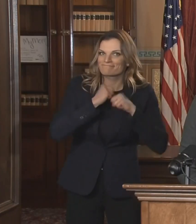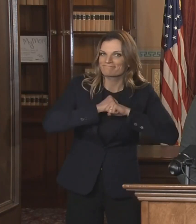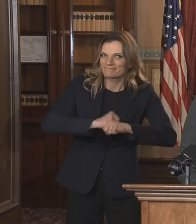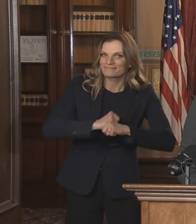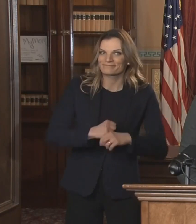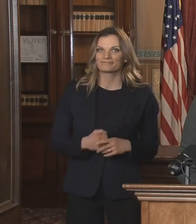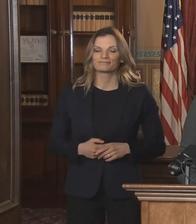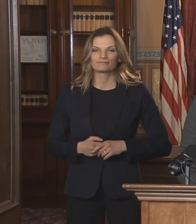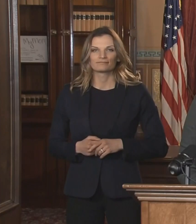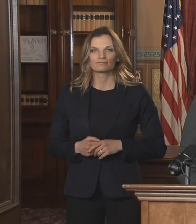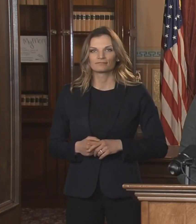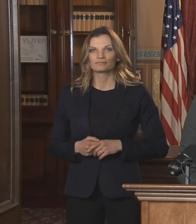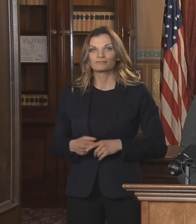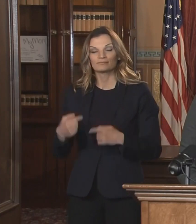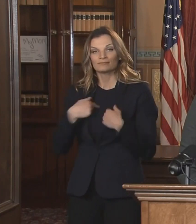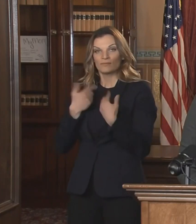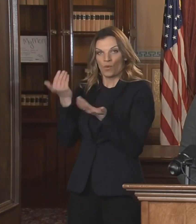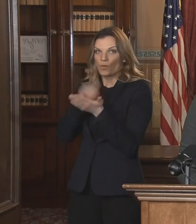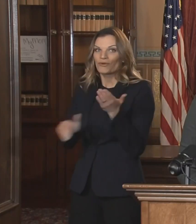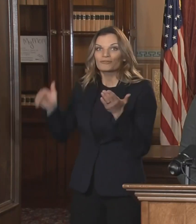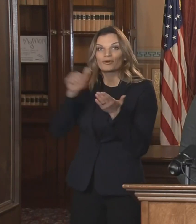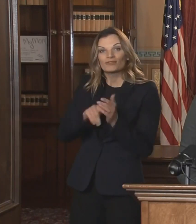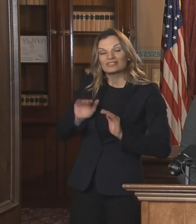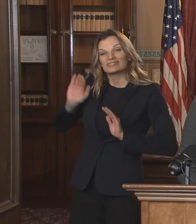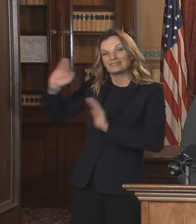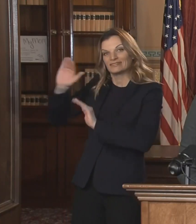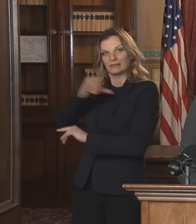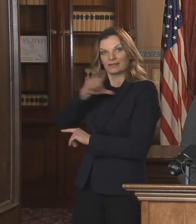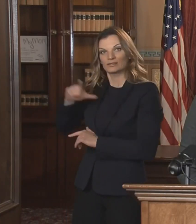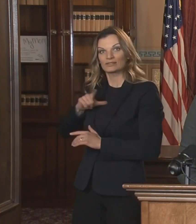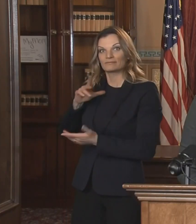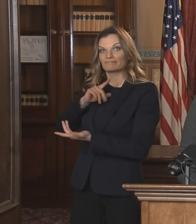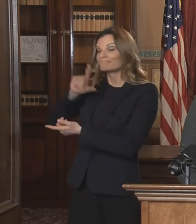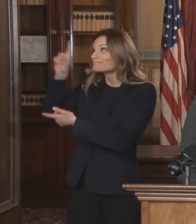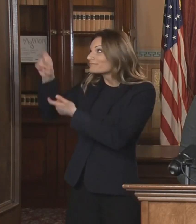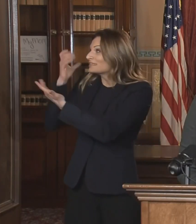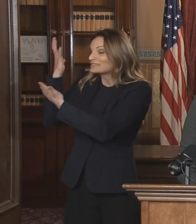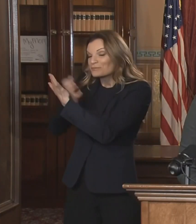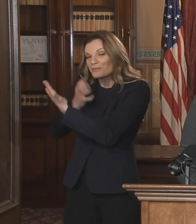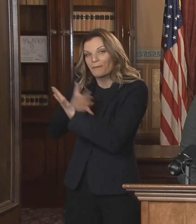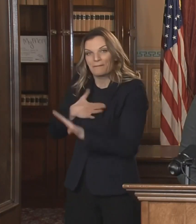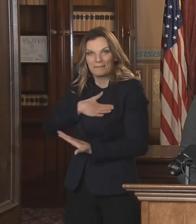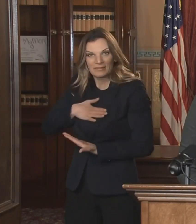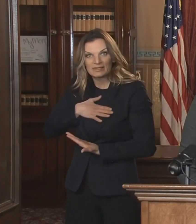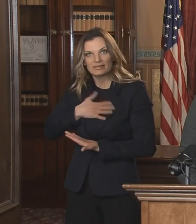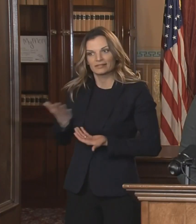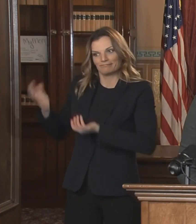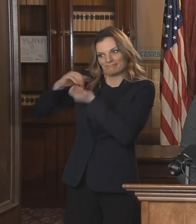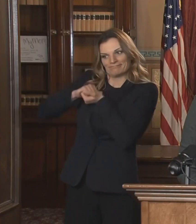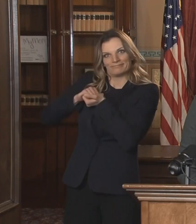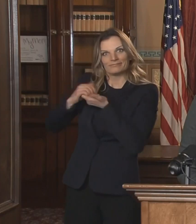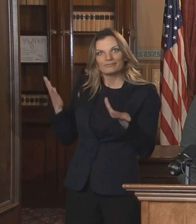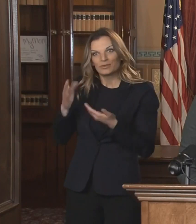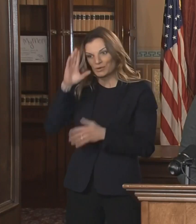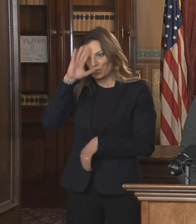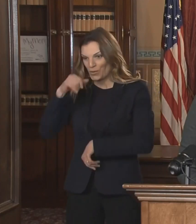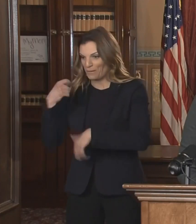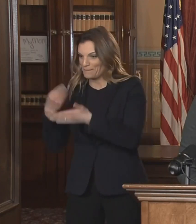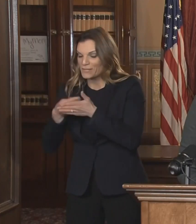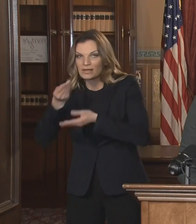the legislature to work with me to focus spending on direct public health costs, like hospital overflow,